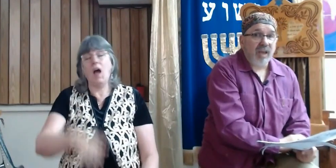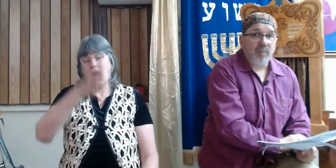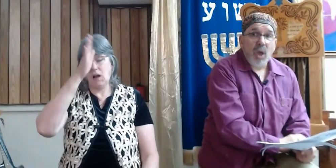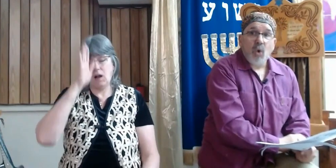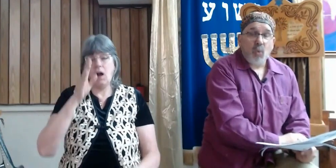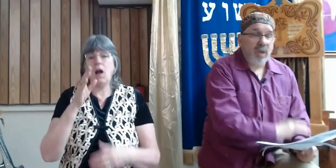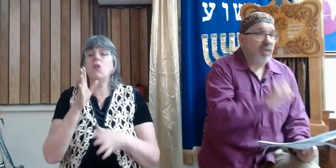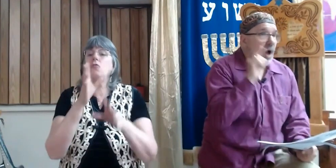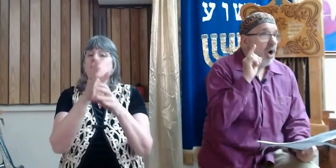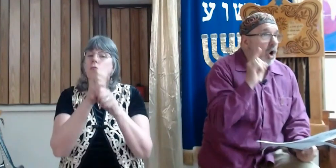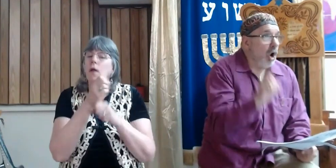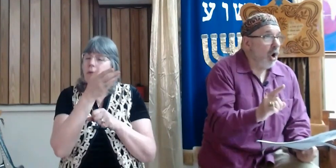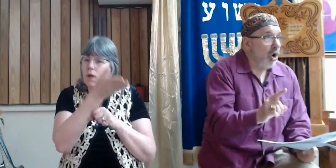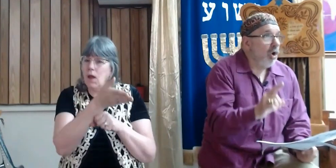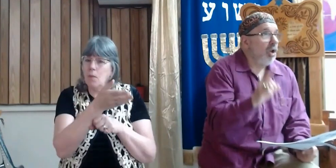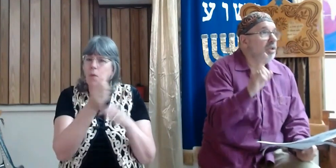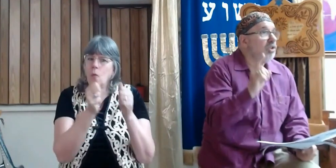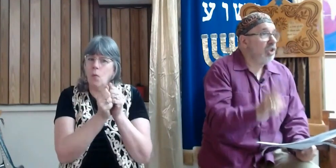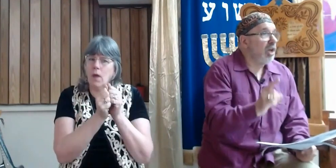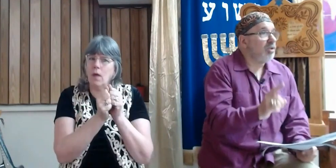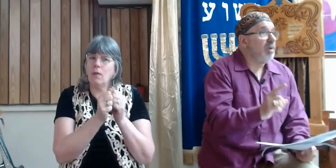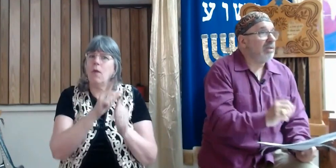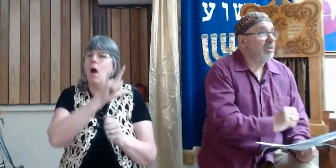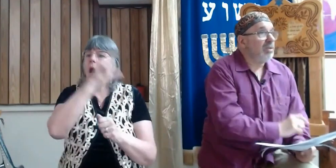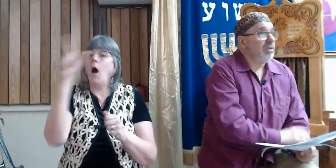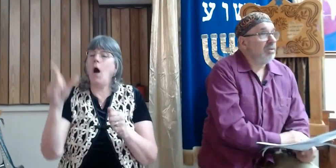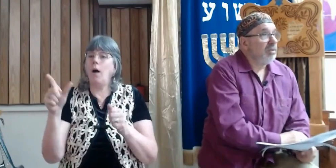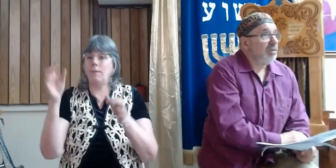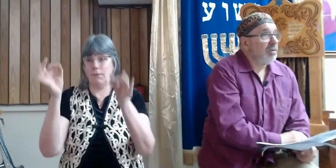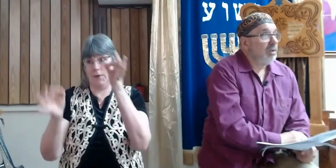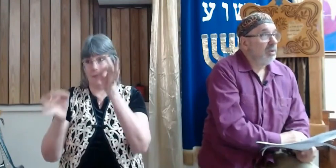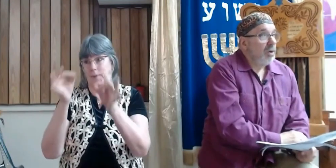entrusted him with all judgment.